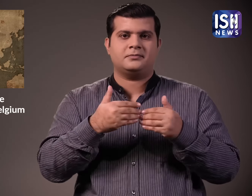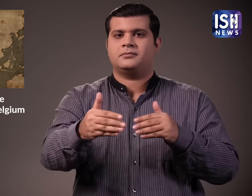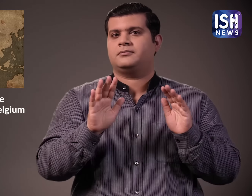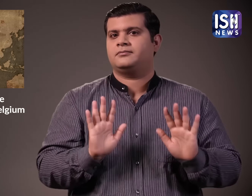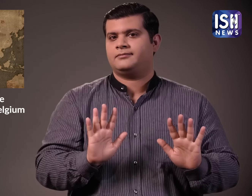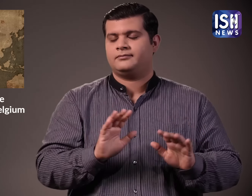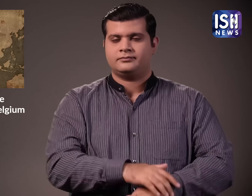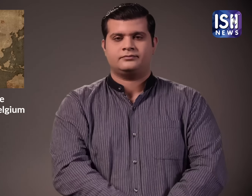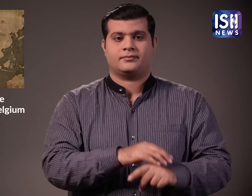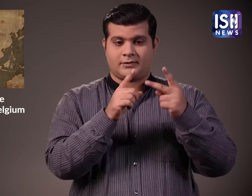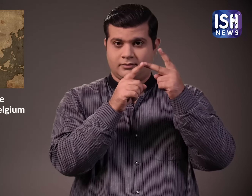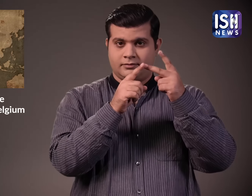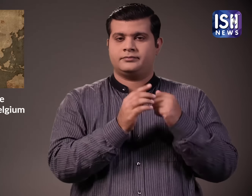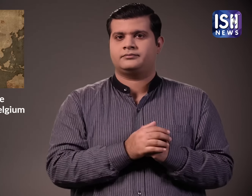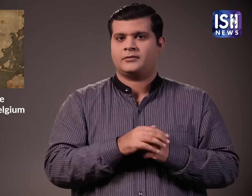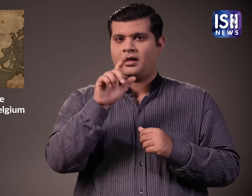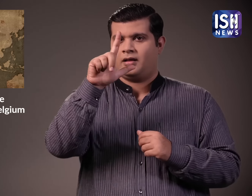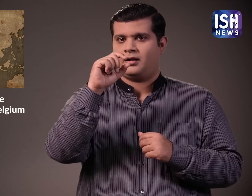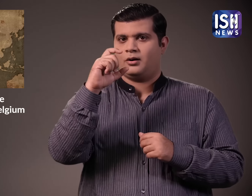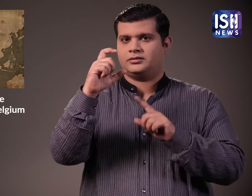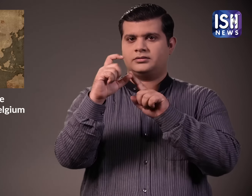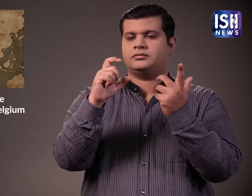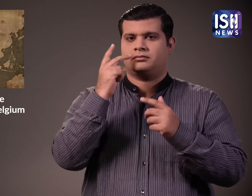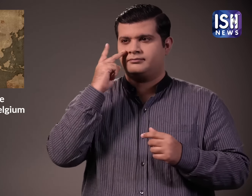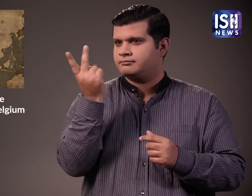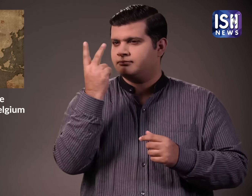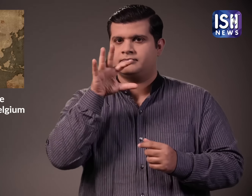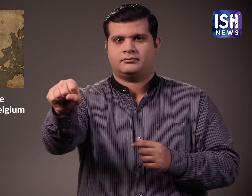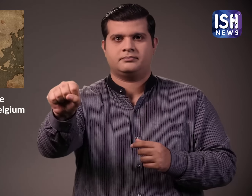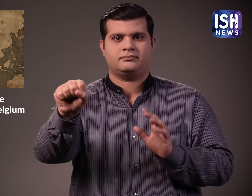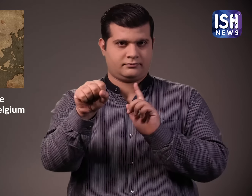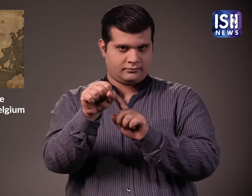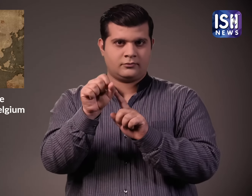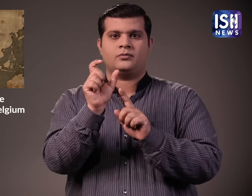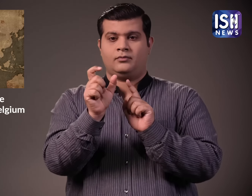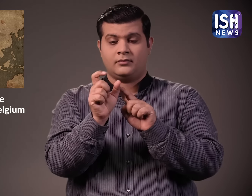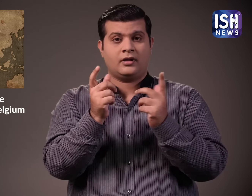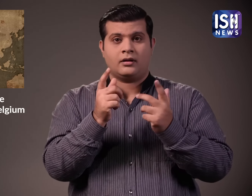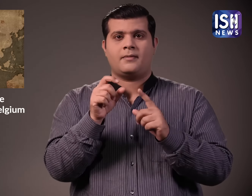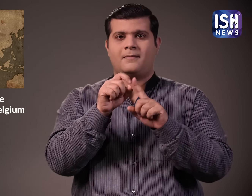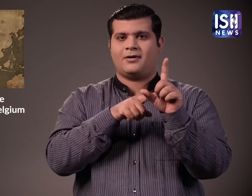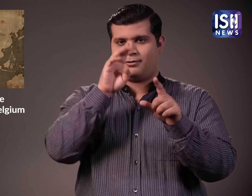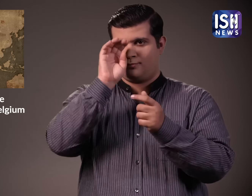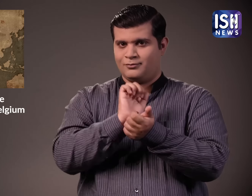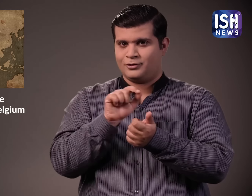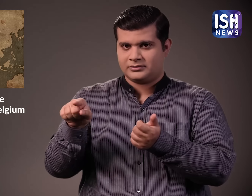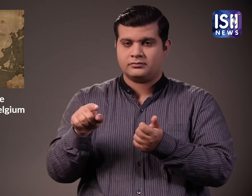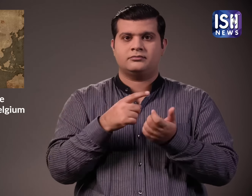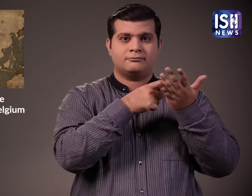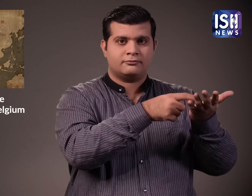Jagpal Preet? We will now have to wait and watch. Second, now we will talk about the LOC. It means